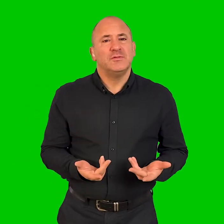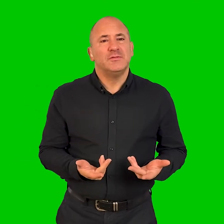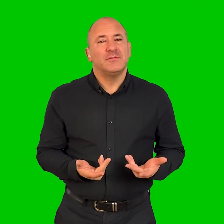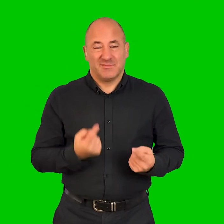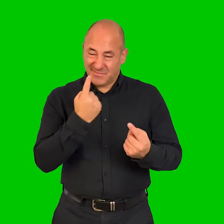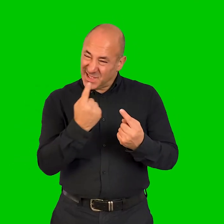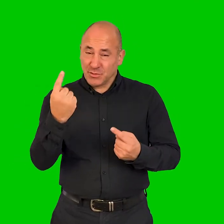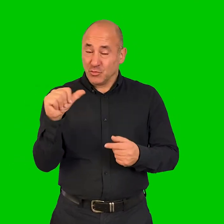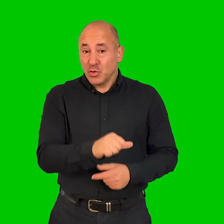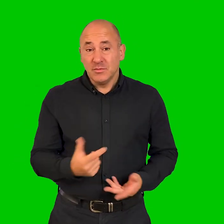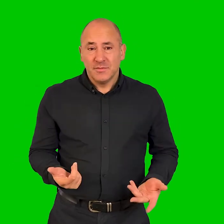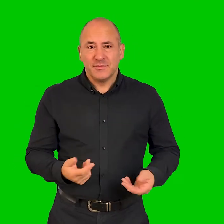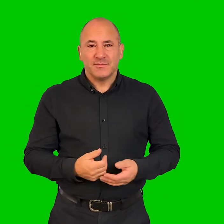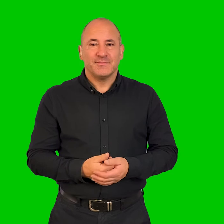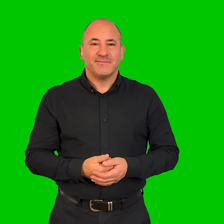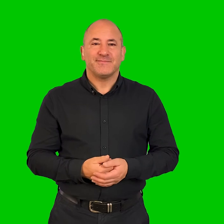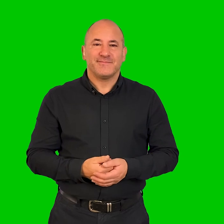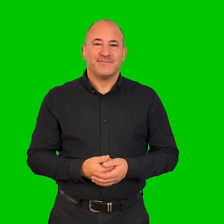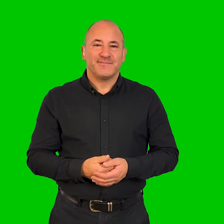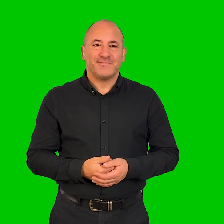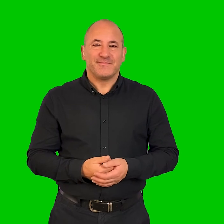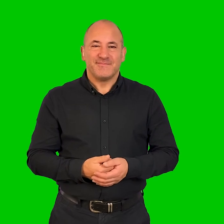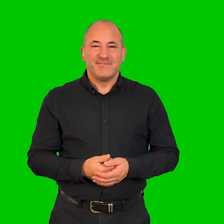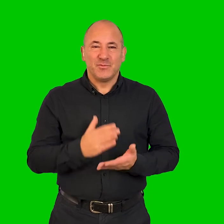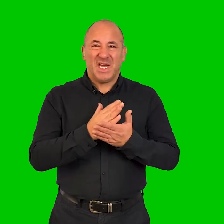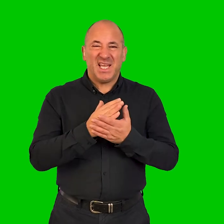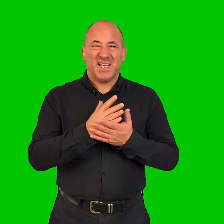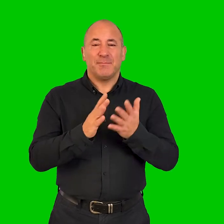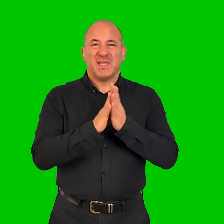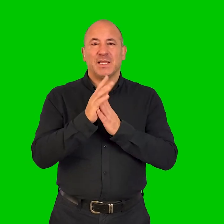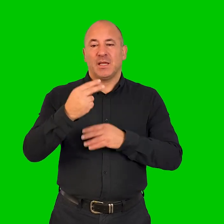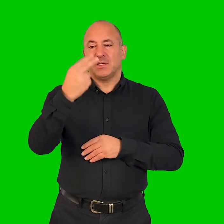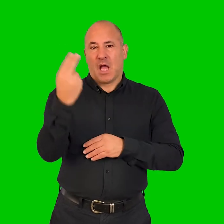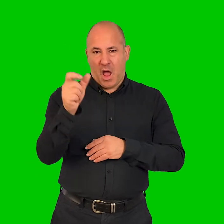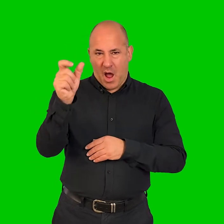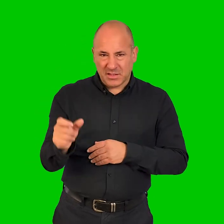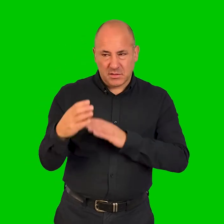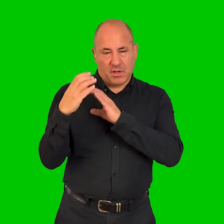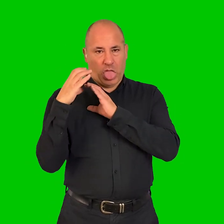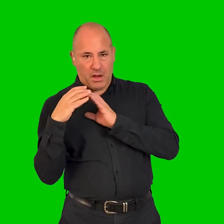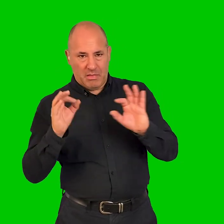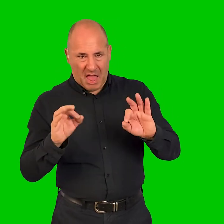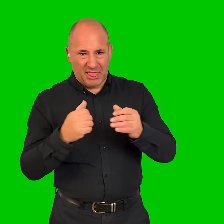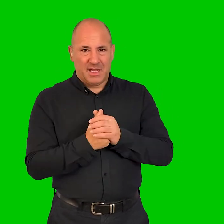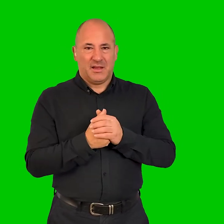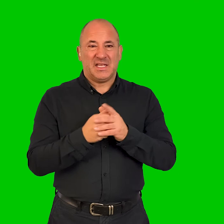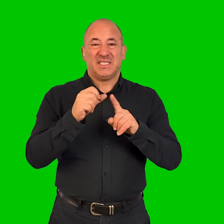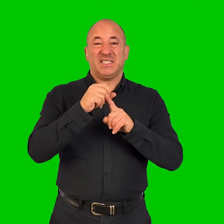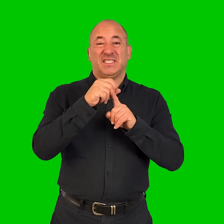somebody who's, who's, who takes on the role of thinking about this stuff and, and, and so it's not the burden of